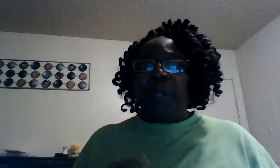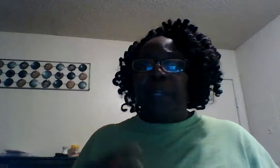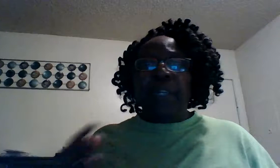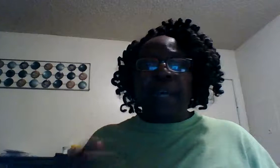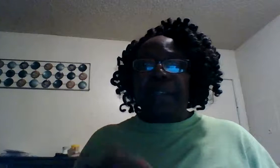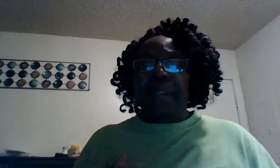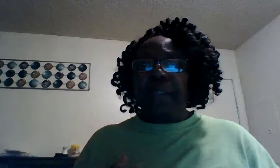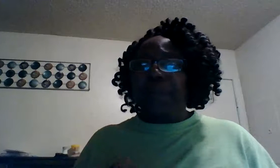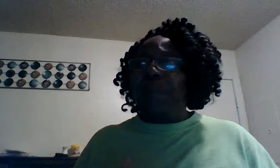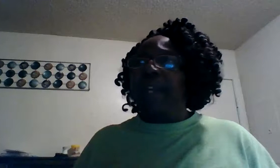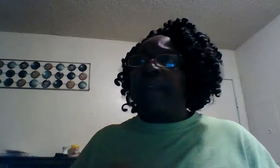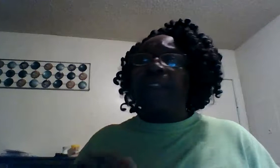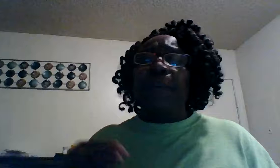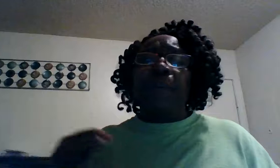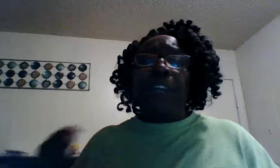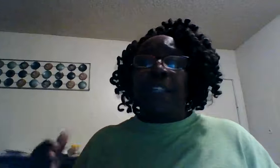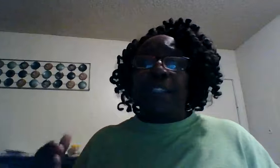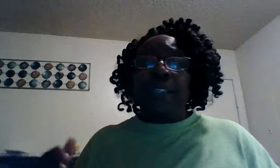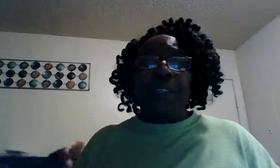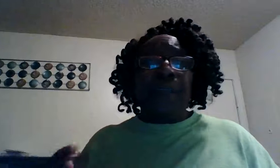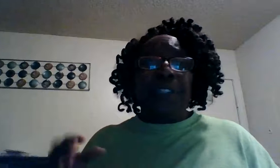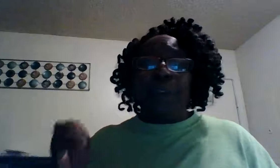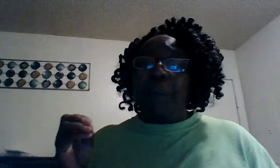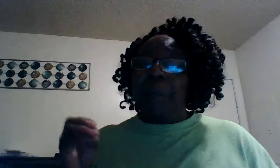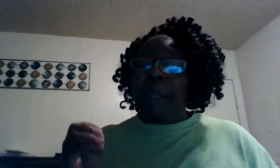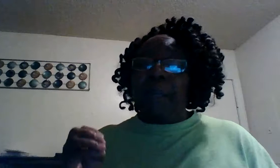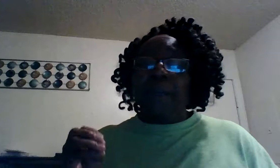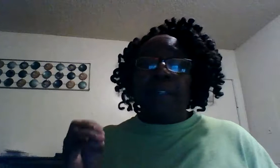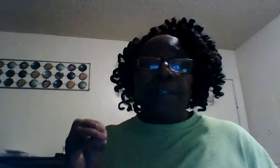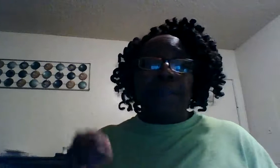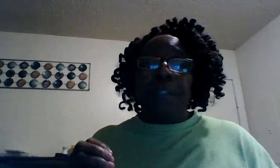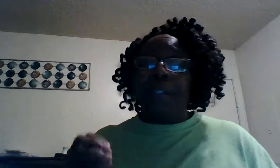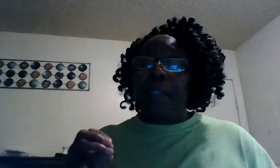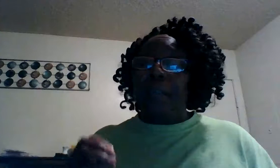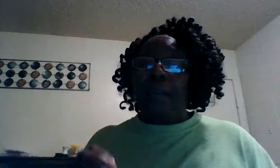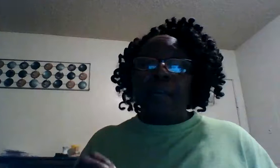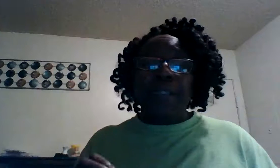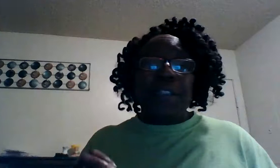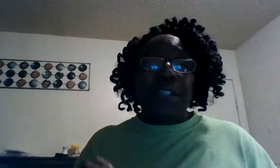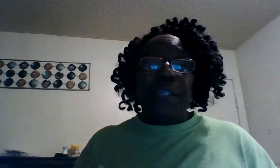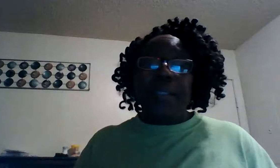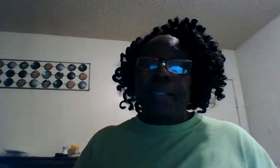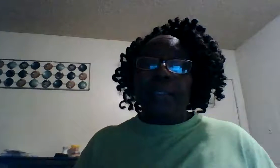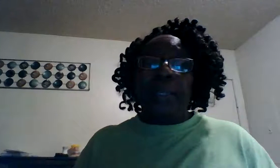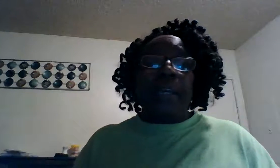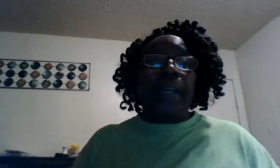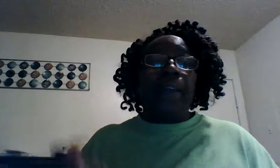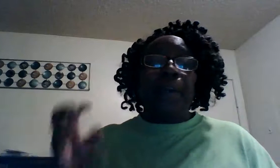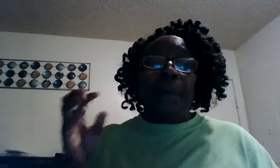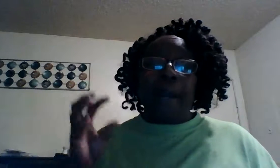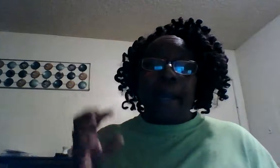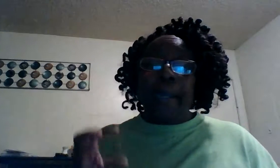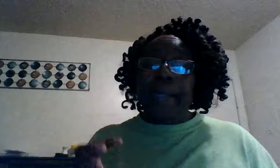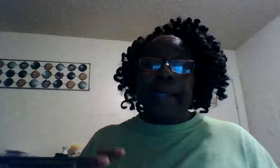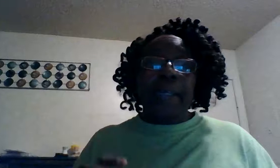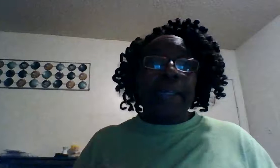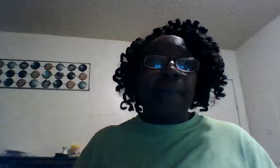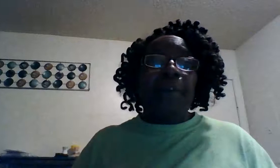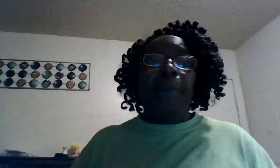nothing whatever you're facing is with your faith and trust in christ jesus and you are anchored in him no